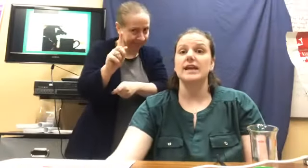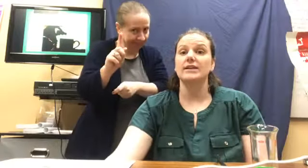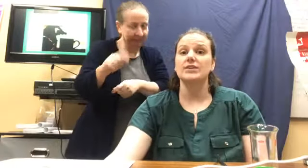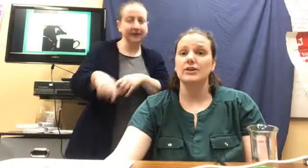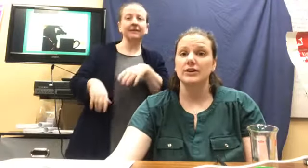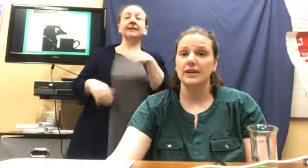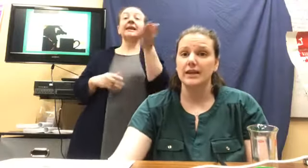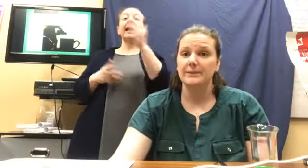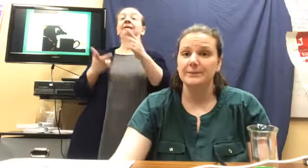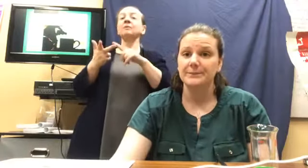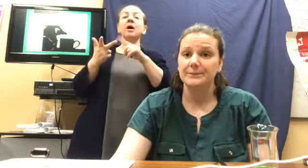internally.